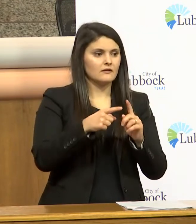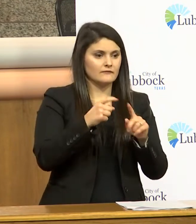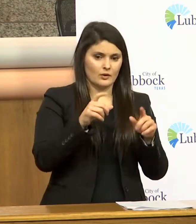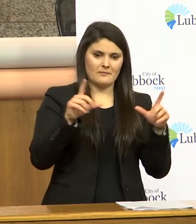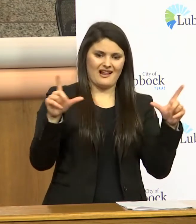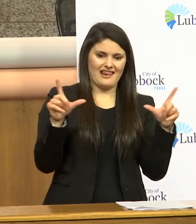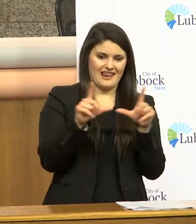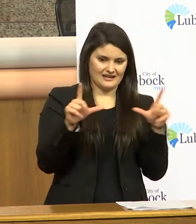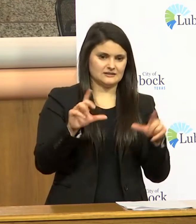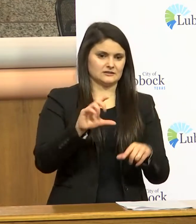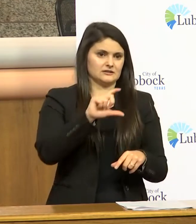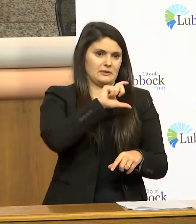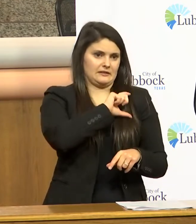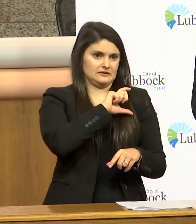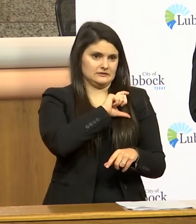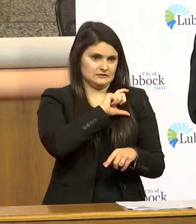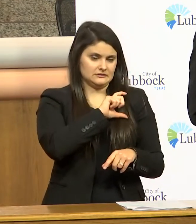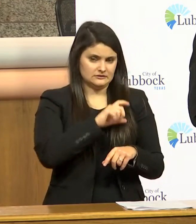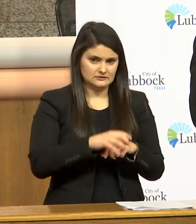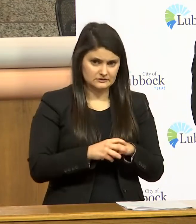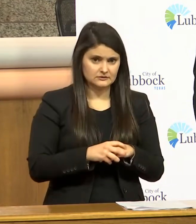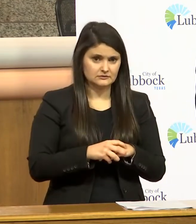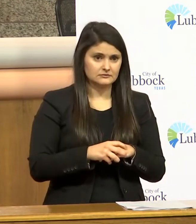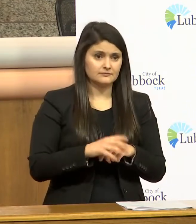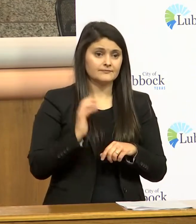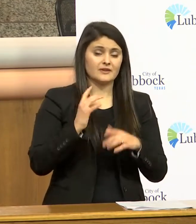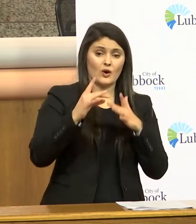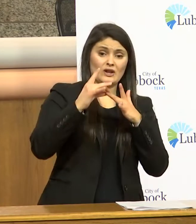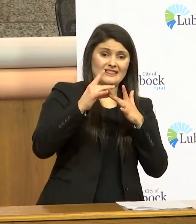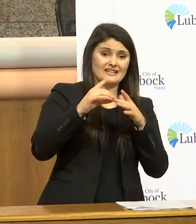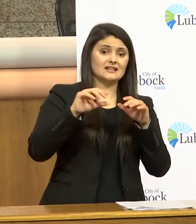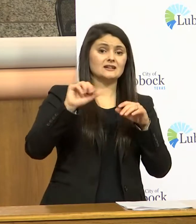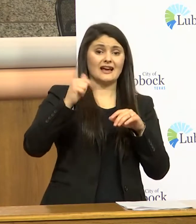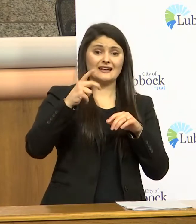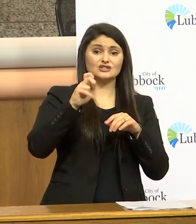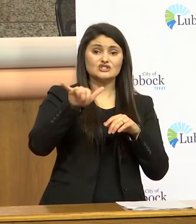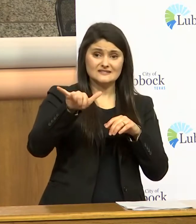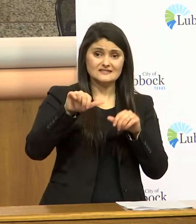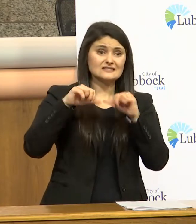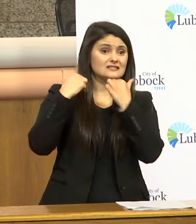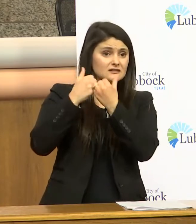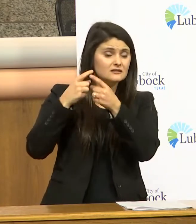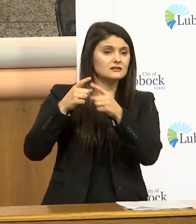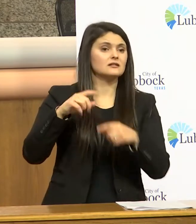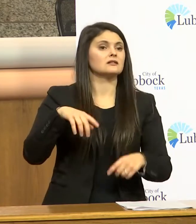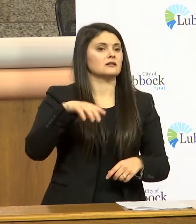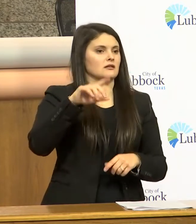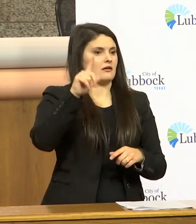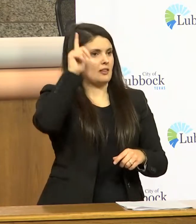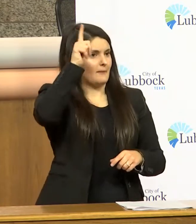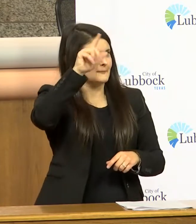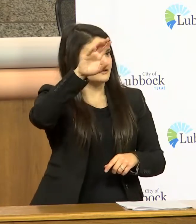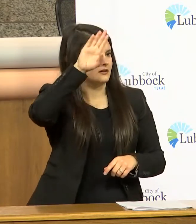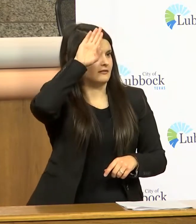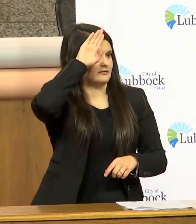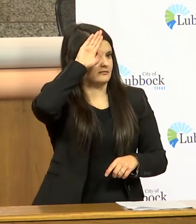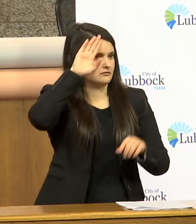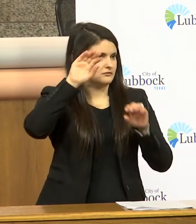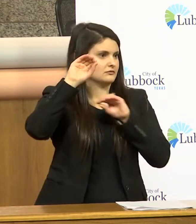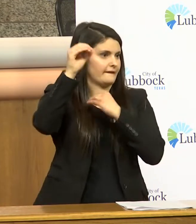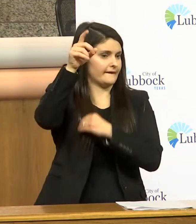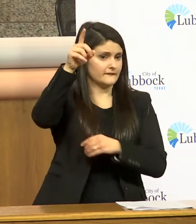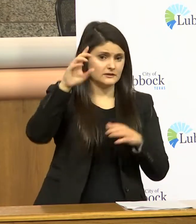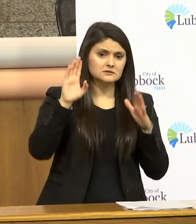licensed peace officer our primary our lead agency on that is the lubbock fire marshal's office that is a relatively small